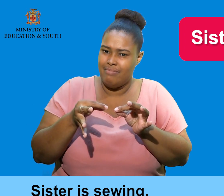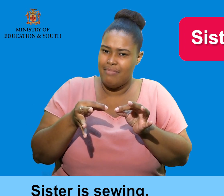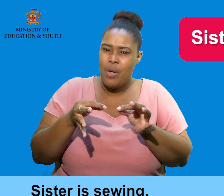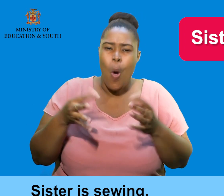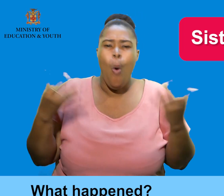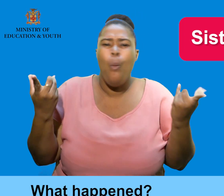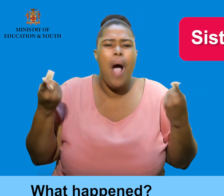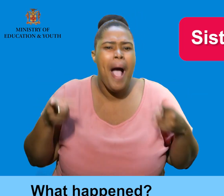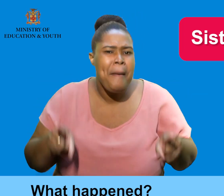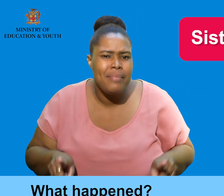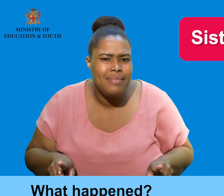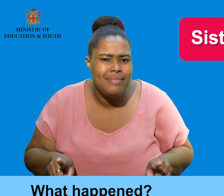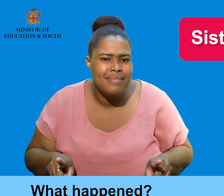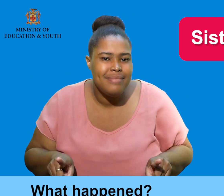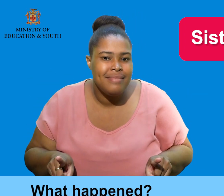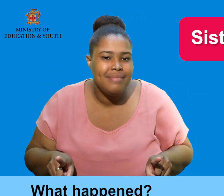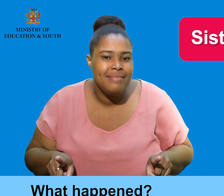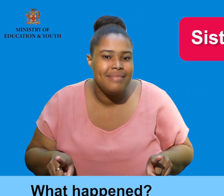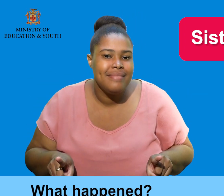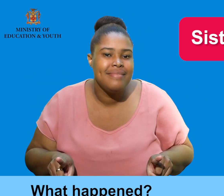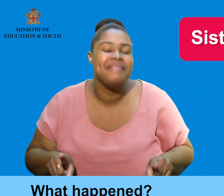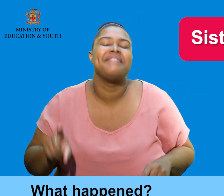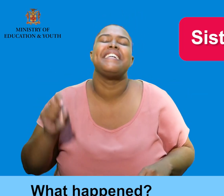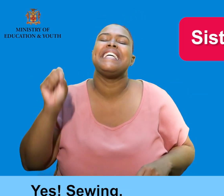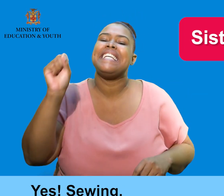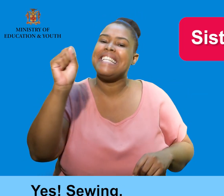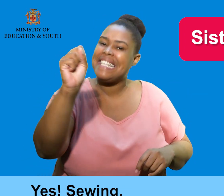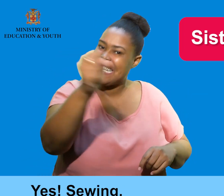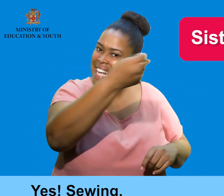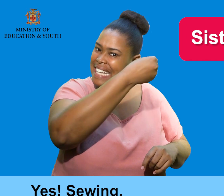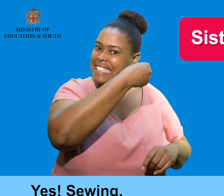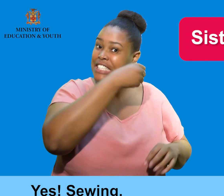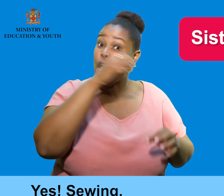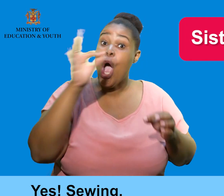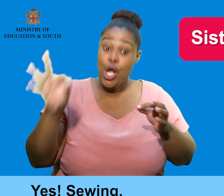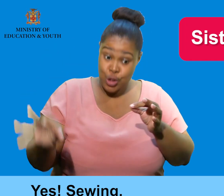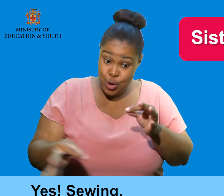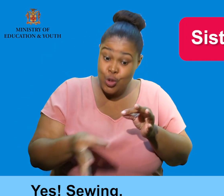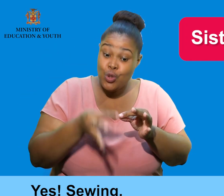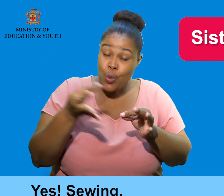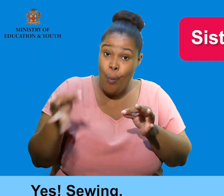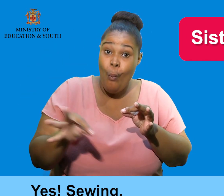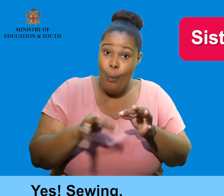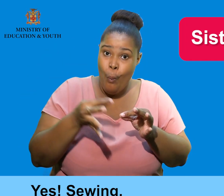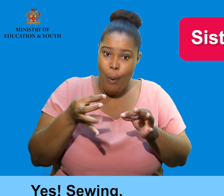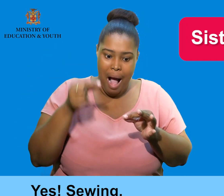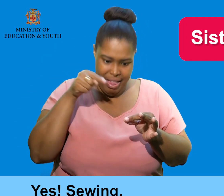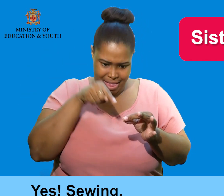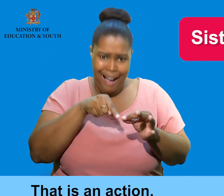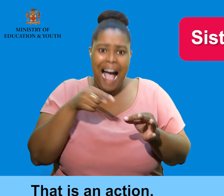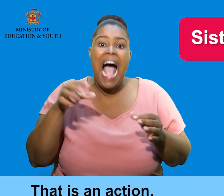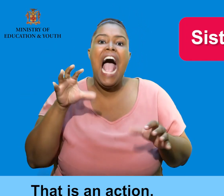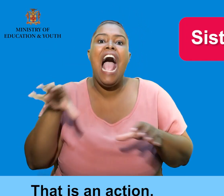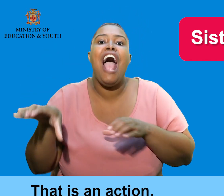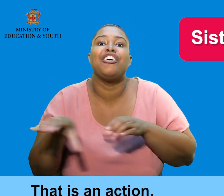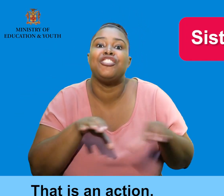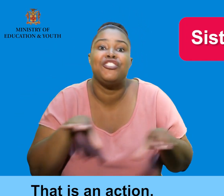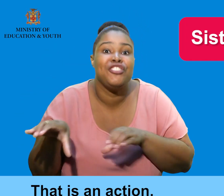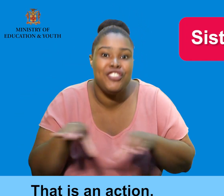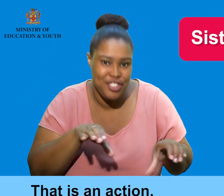What happened? Yes. Sewing. That is an